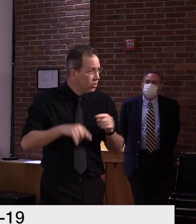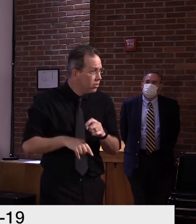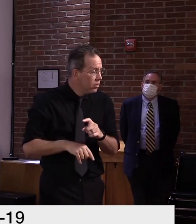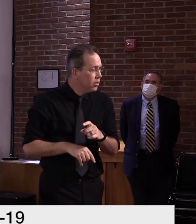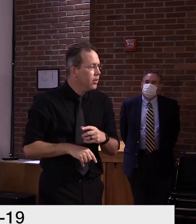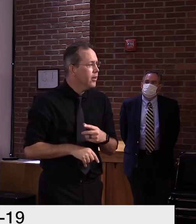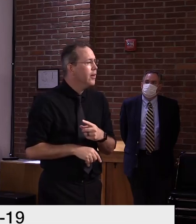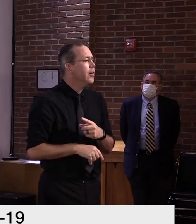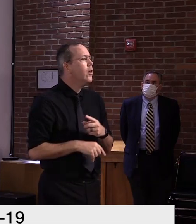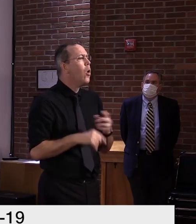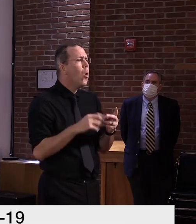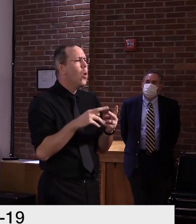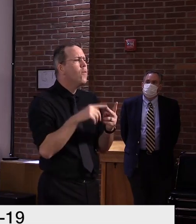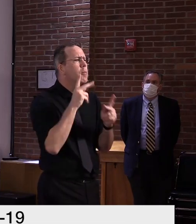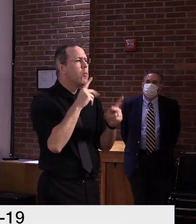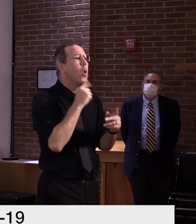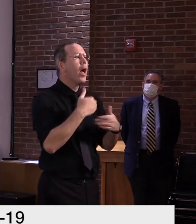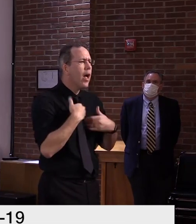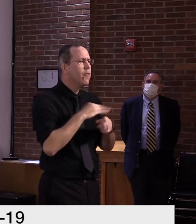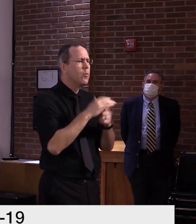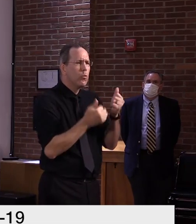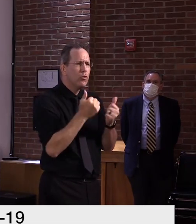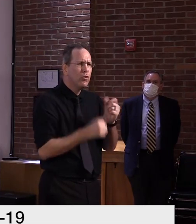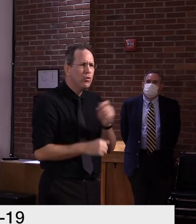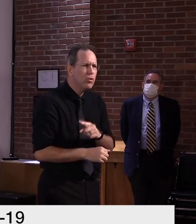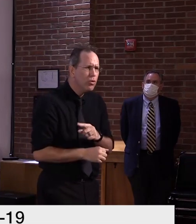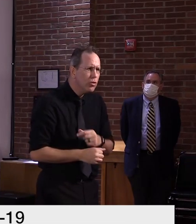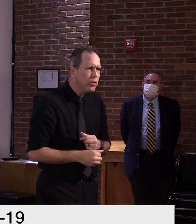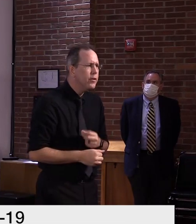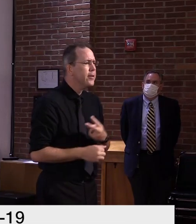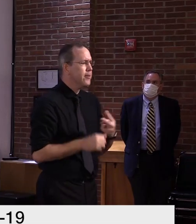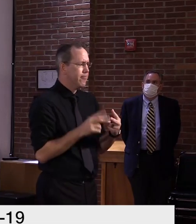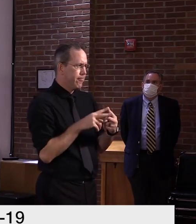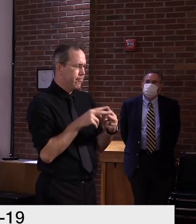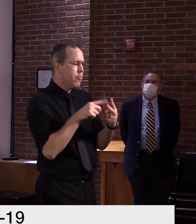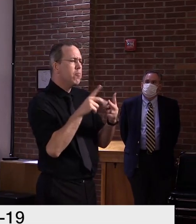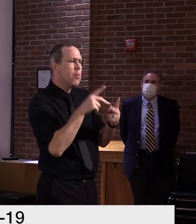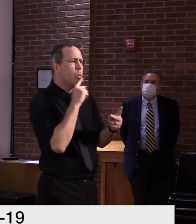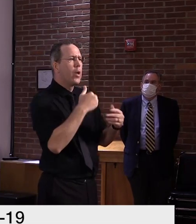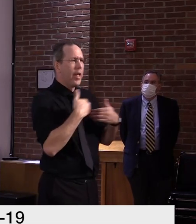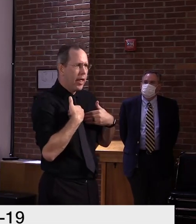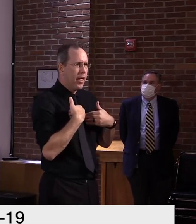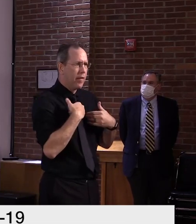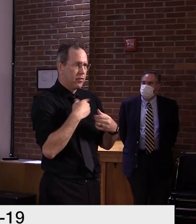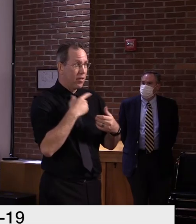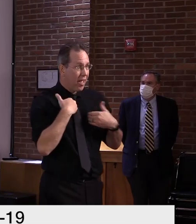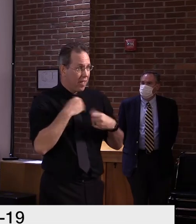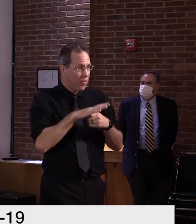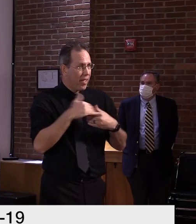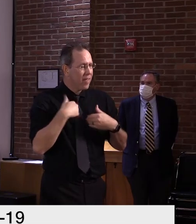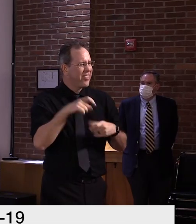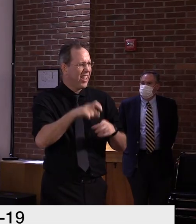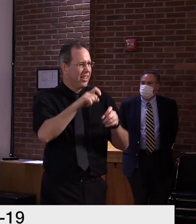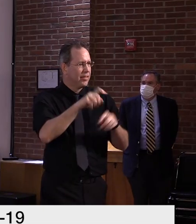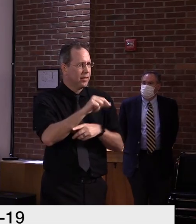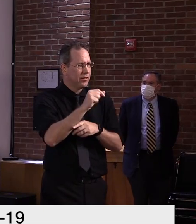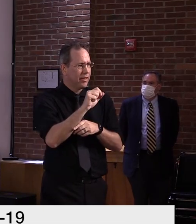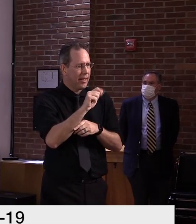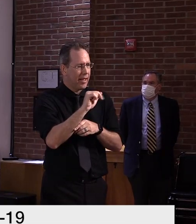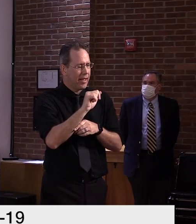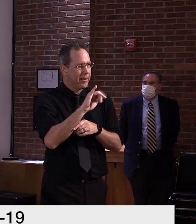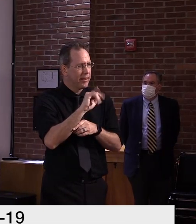using this test. And, uh, I don't, I don't know if you want to consider it a failure rate or an accuracy rate, but two out of 17,